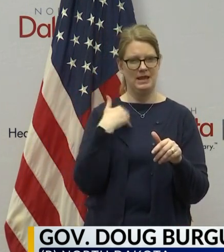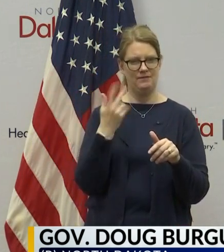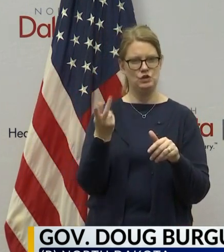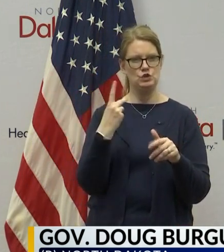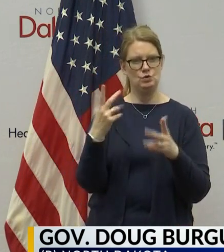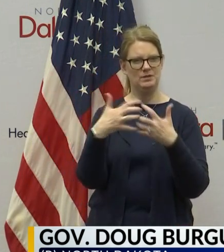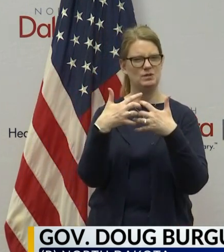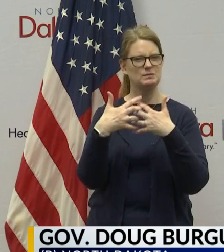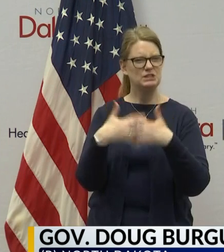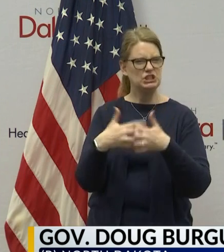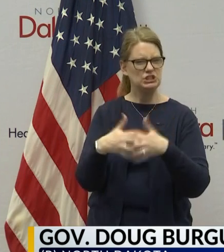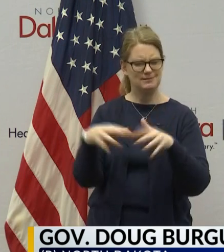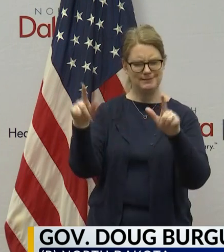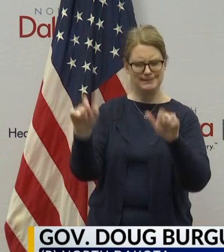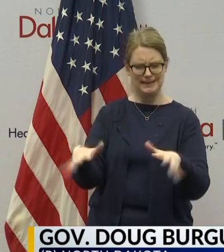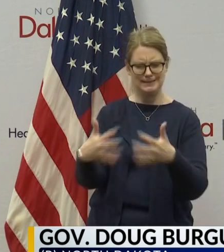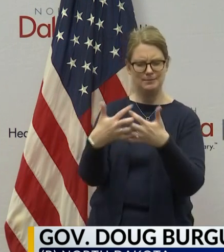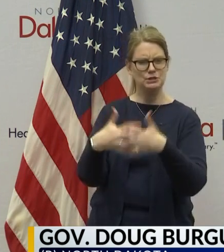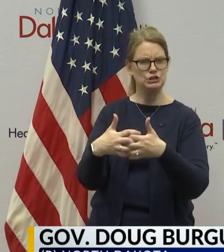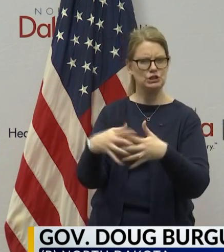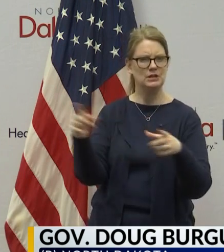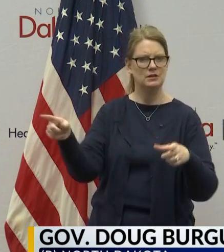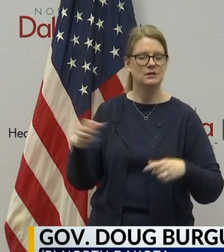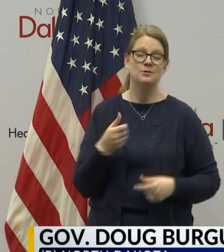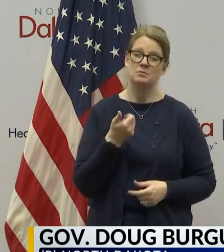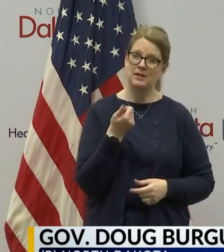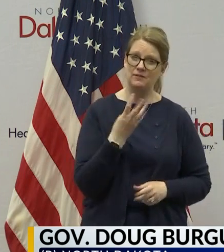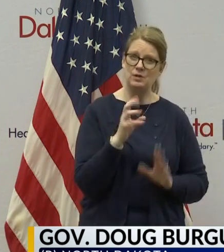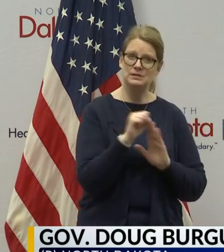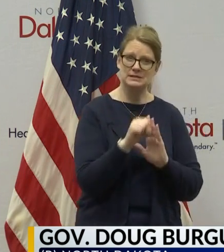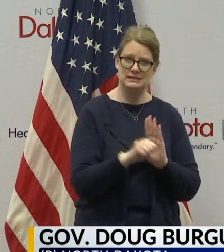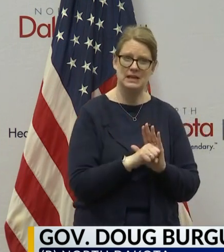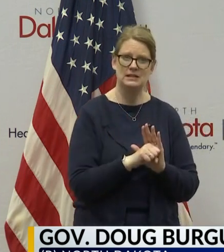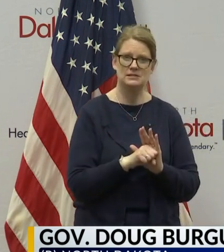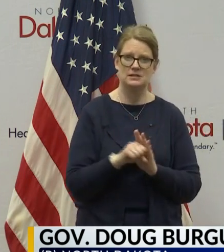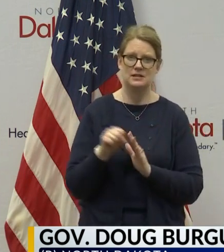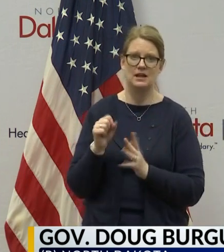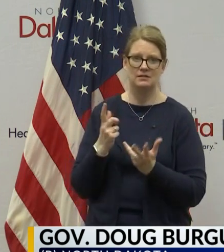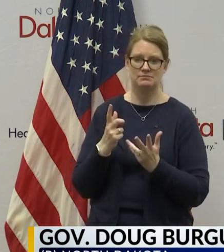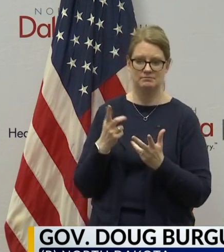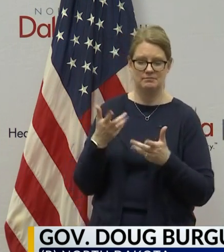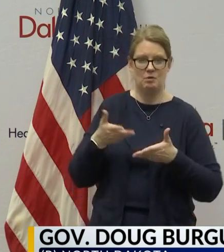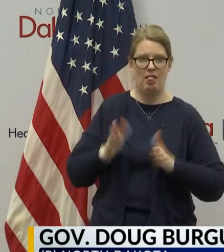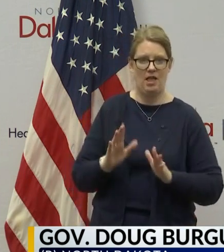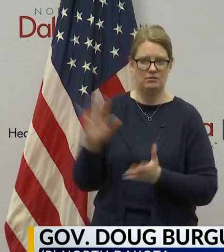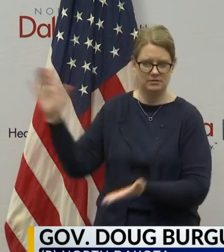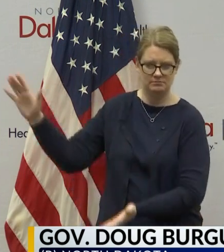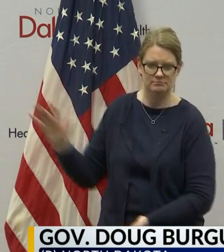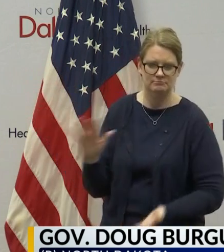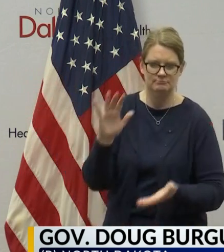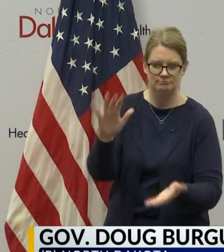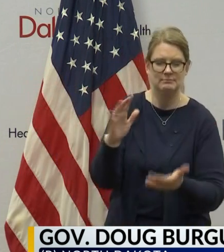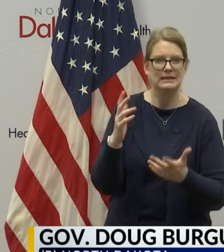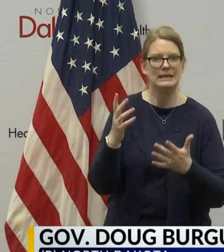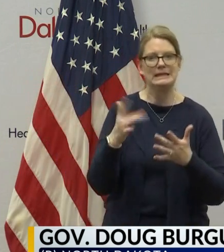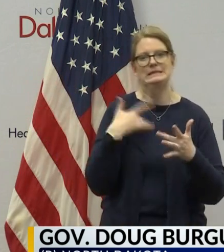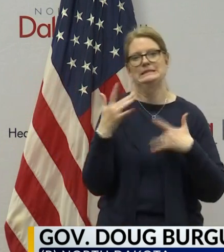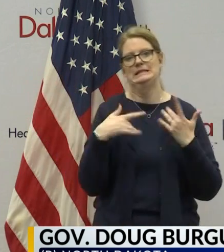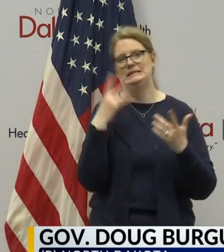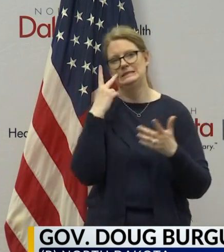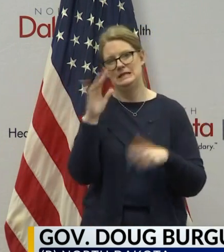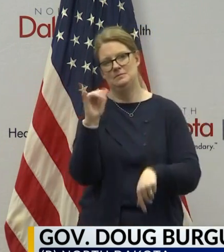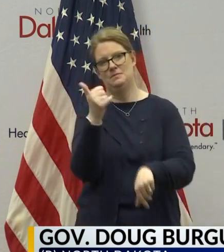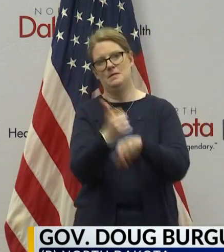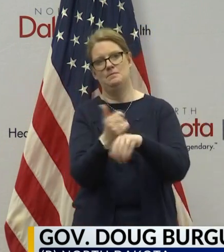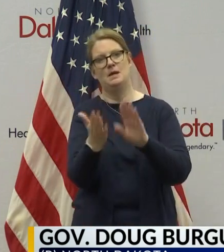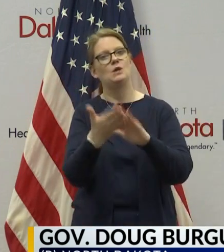of those last week. We were one of the few states in the country to get an allocation of those and excited to see those up and running and